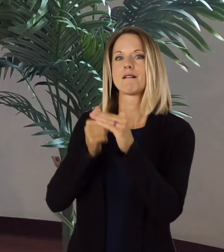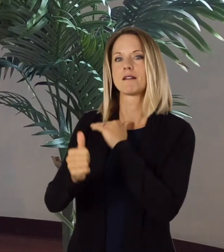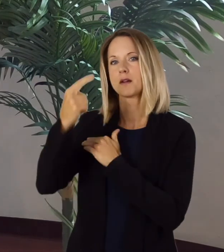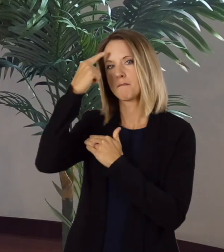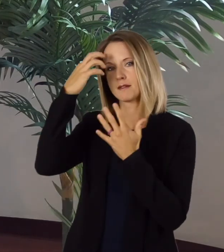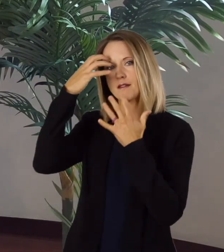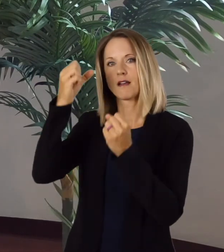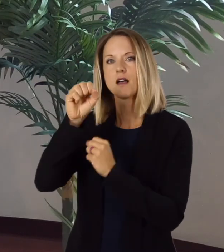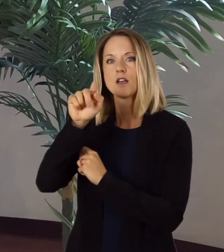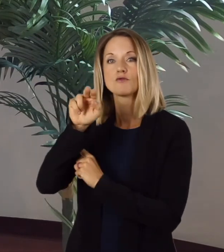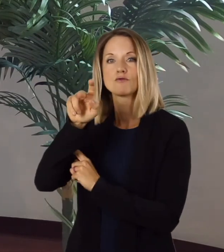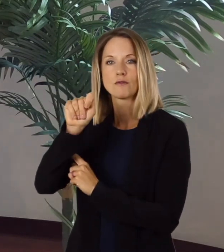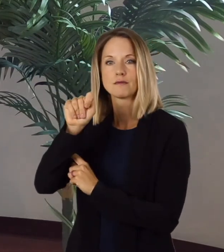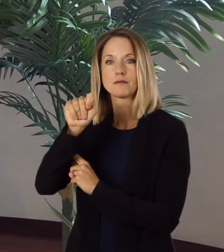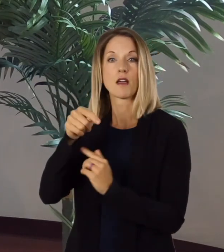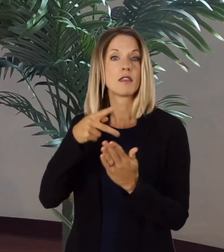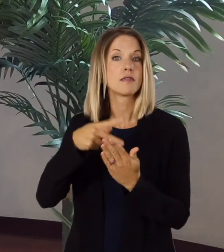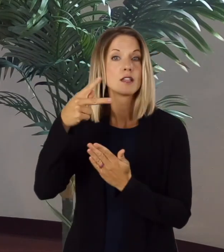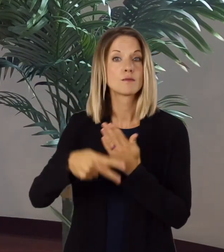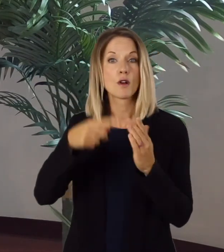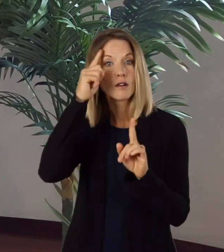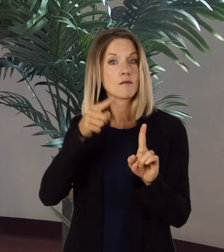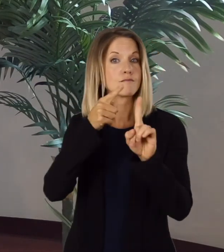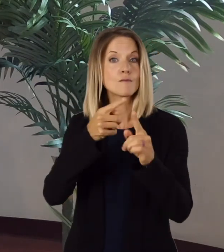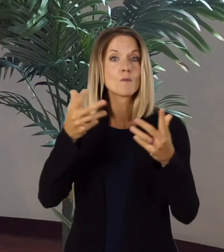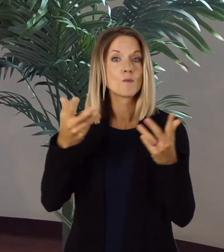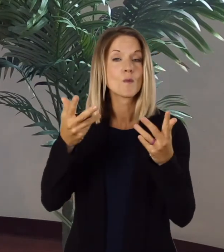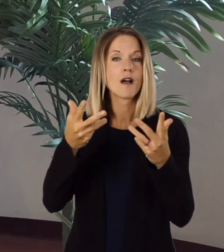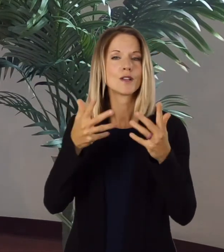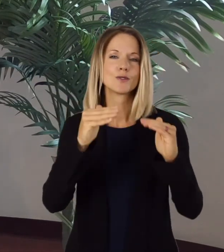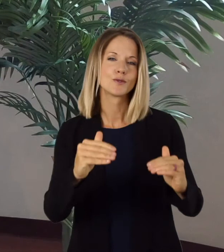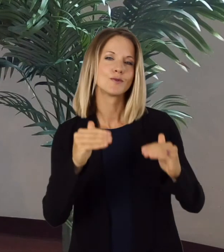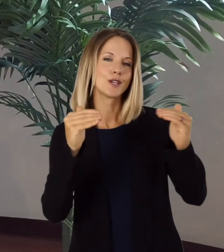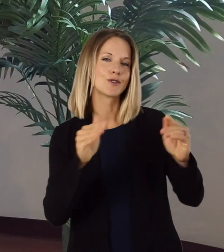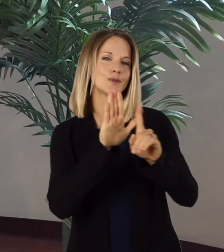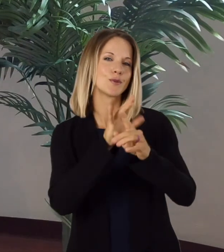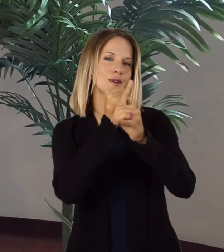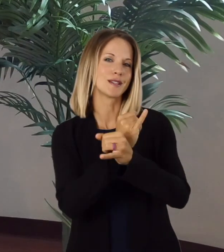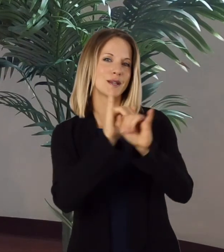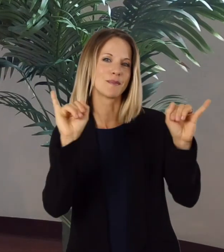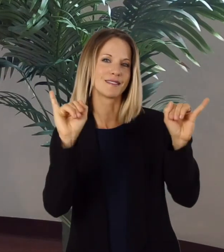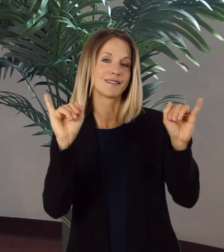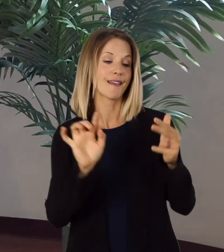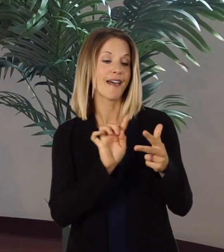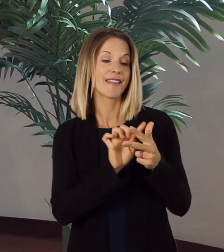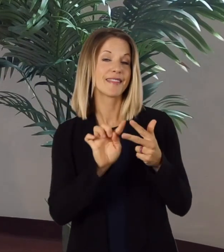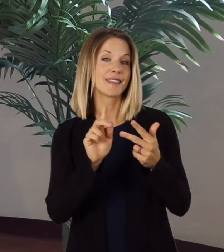your independence. Those are just a few examples of how ATLA can help you. If you have any